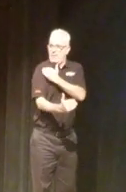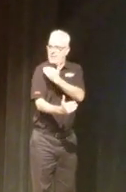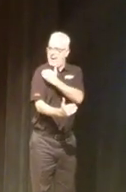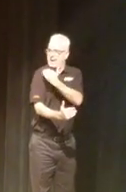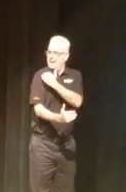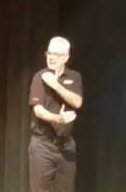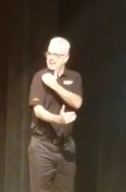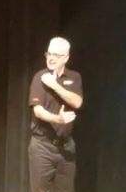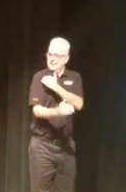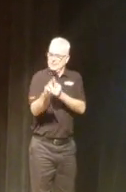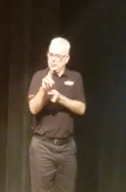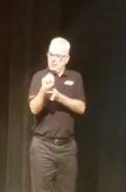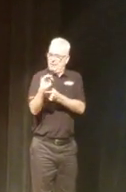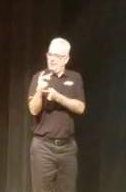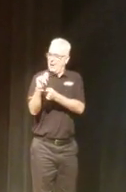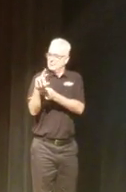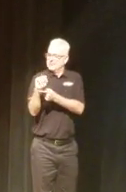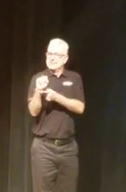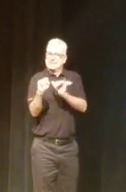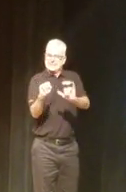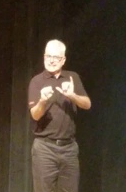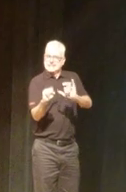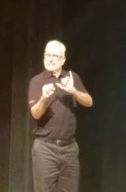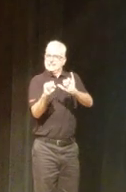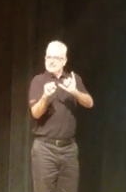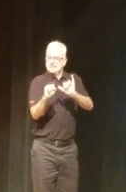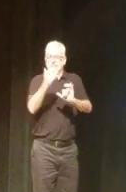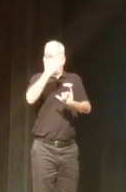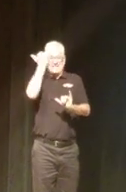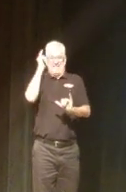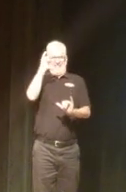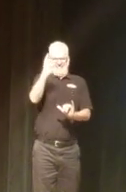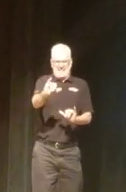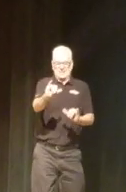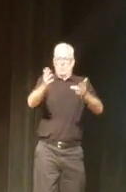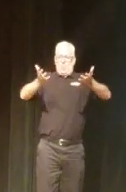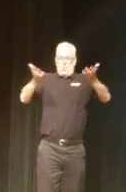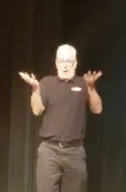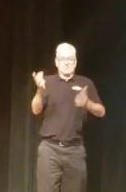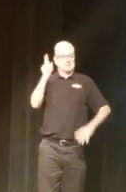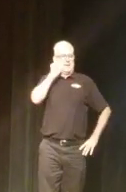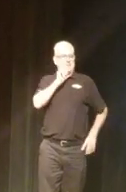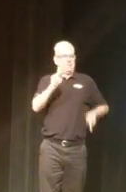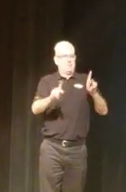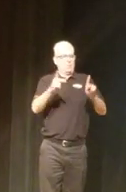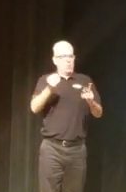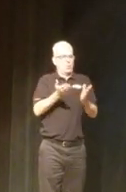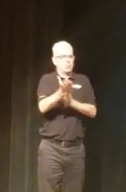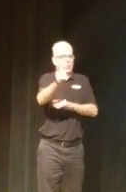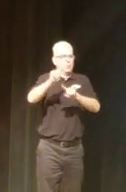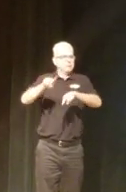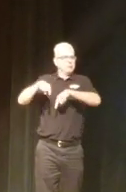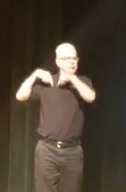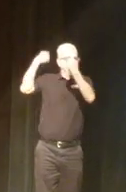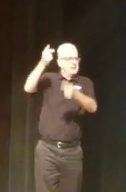have that repetition as a reminder because this is what that people go through